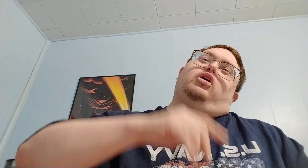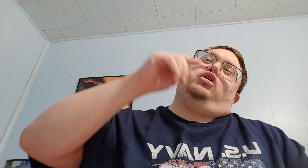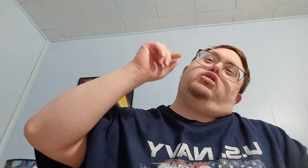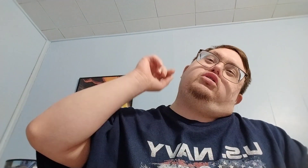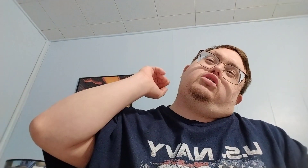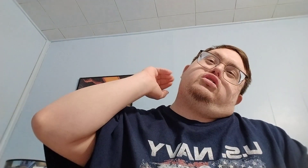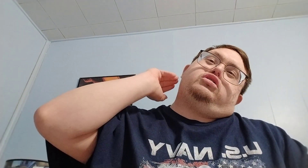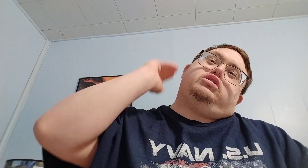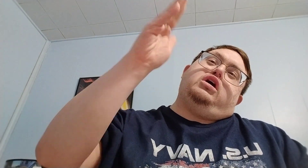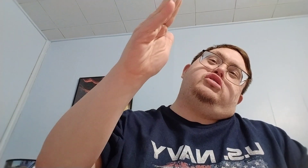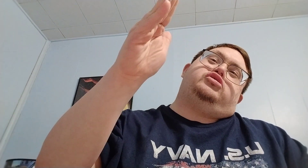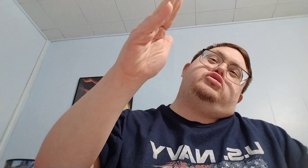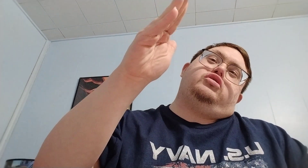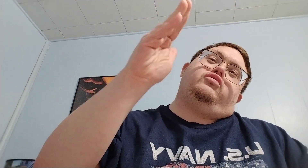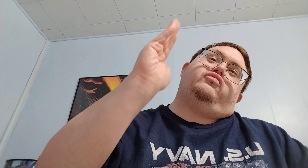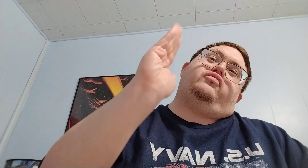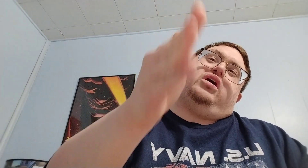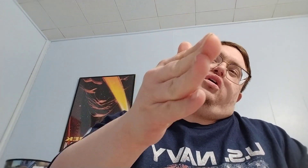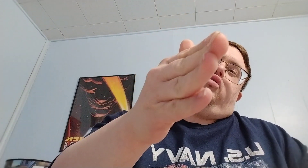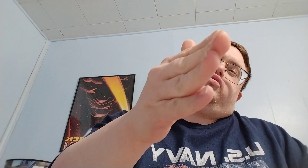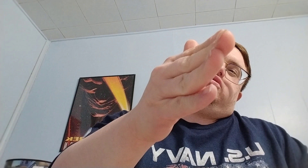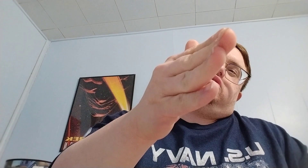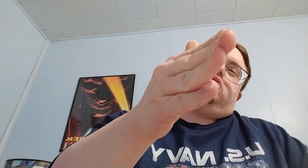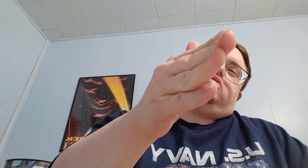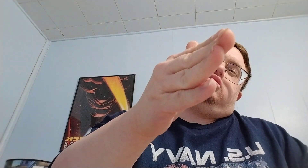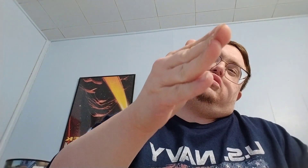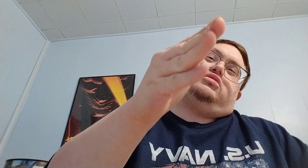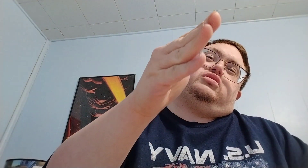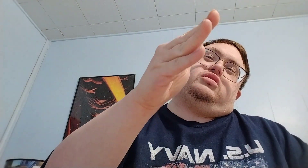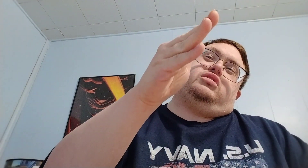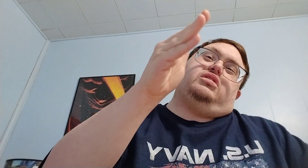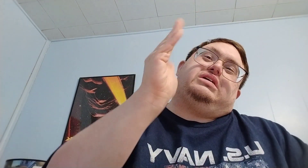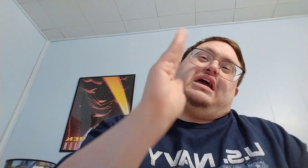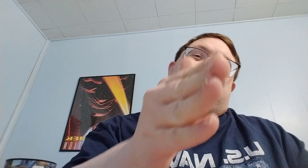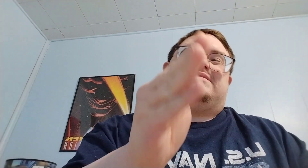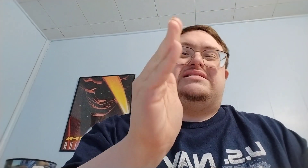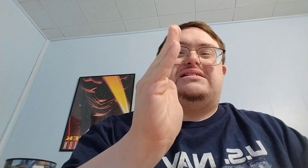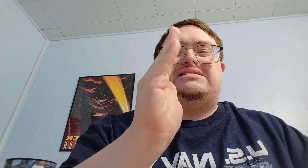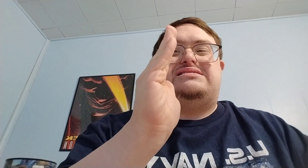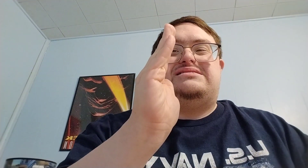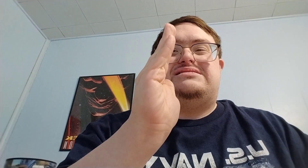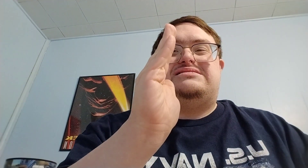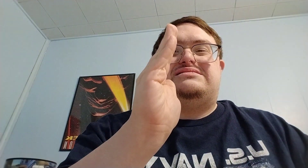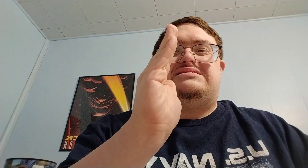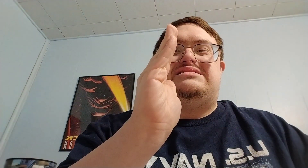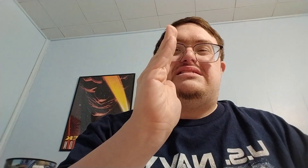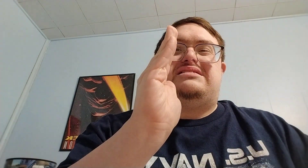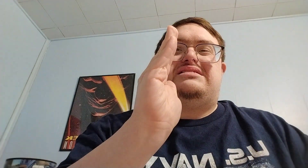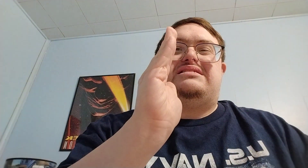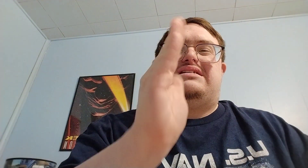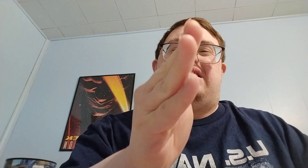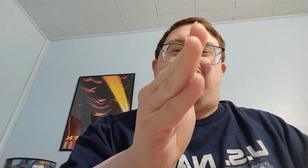I like that video next year.